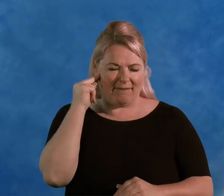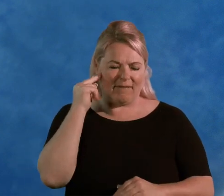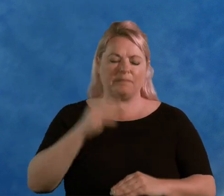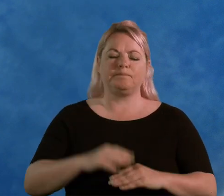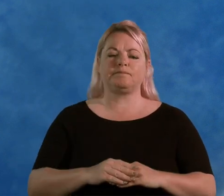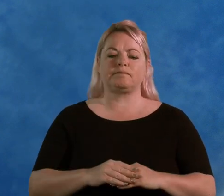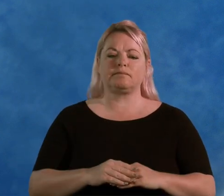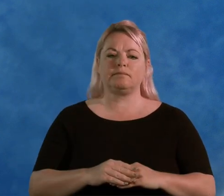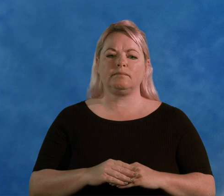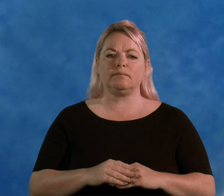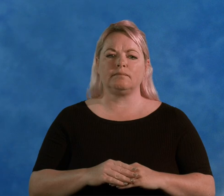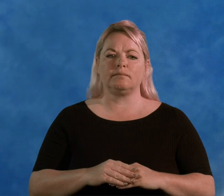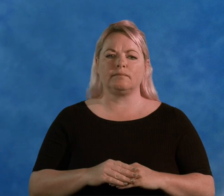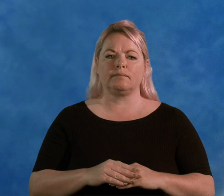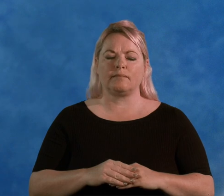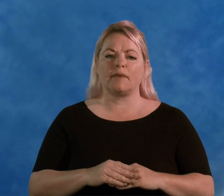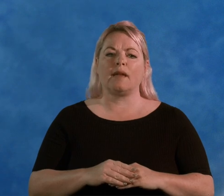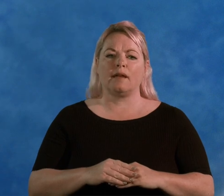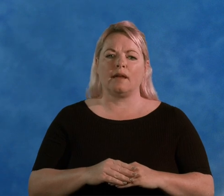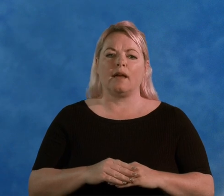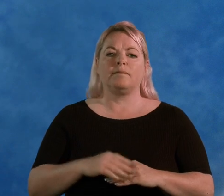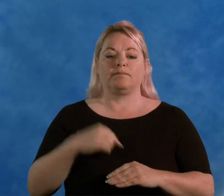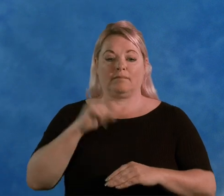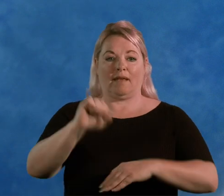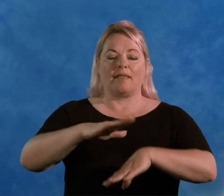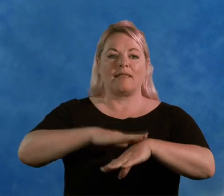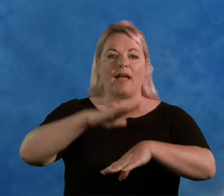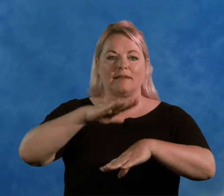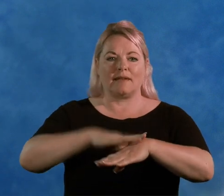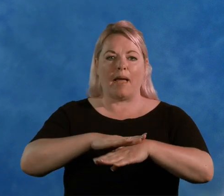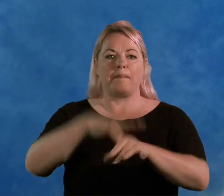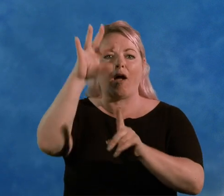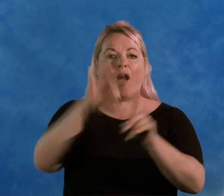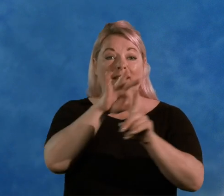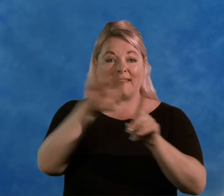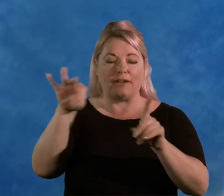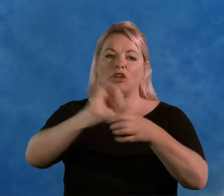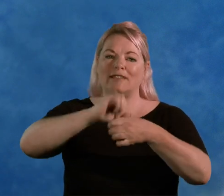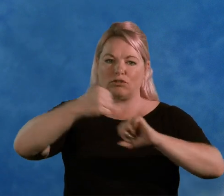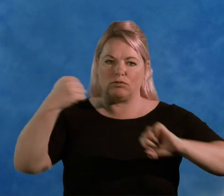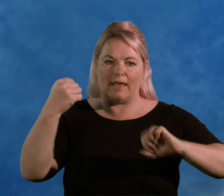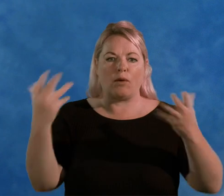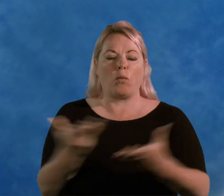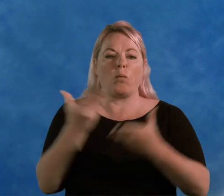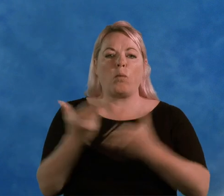that was when I was doing my first architecture degree back home in Sudan.